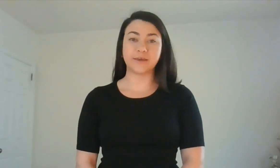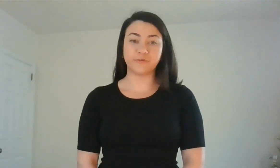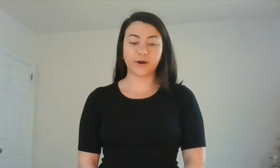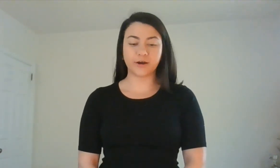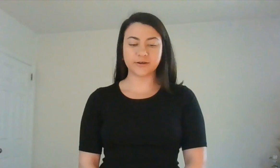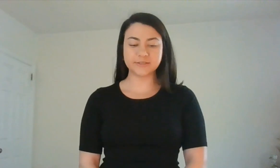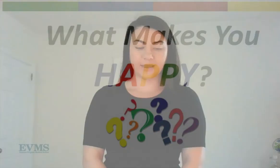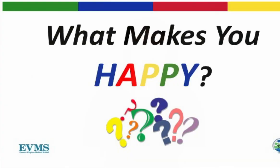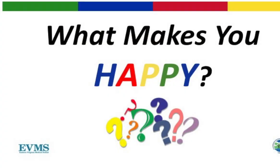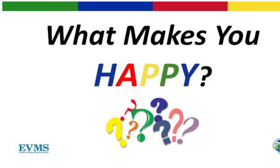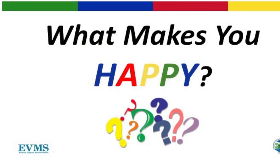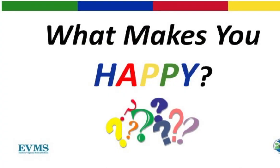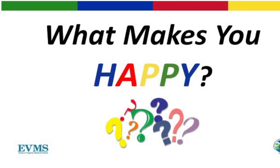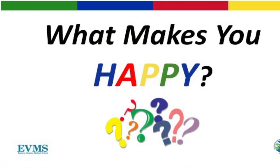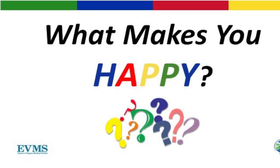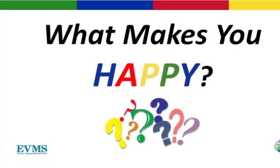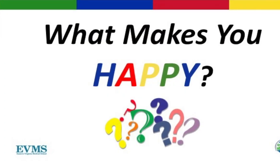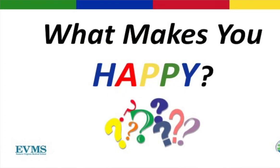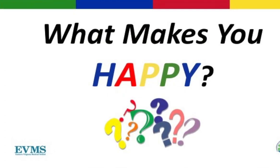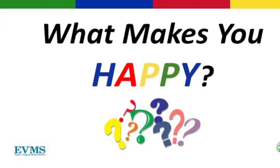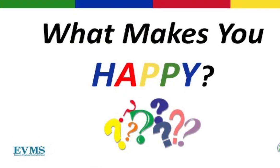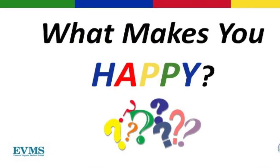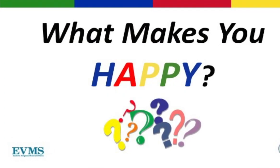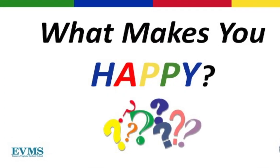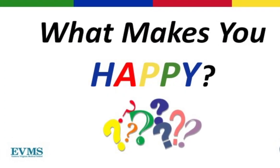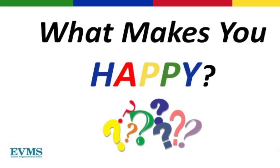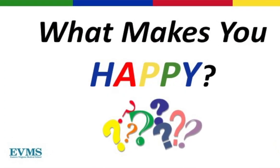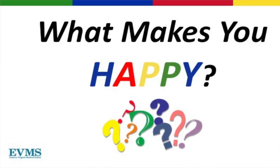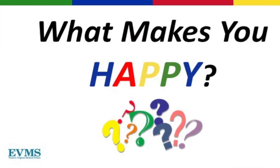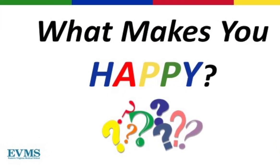give hugs. And can you tell me one thing that makes you feel happy?